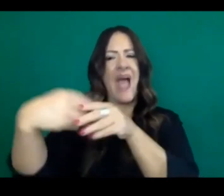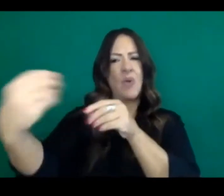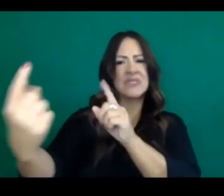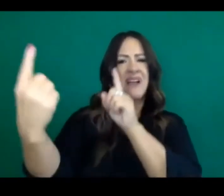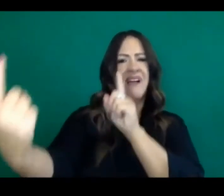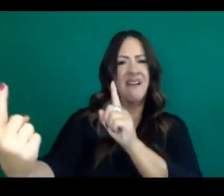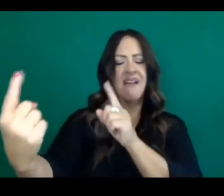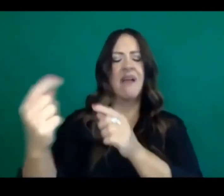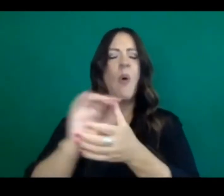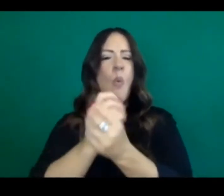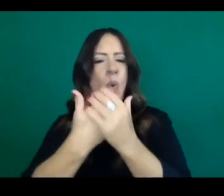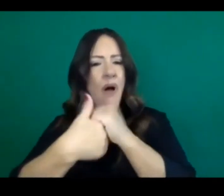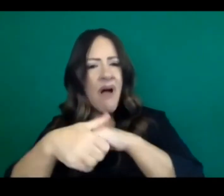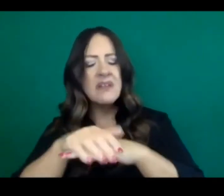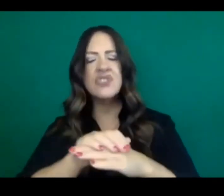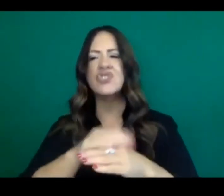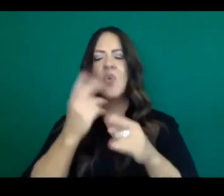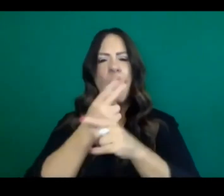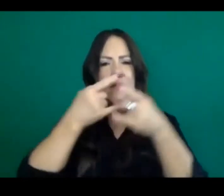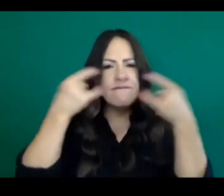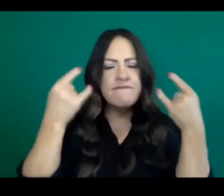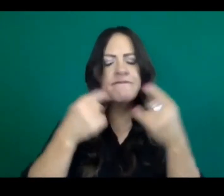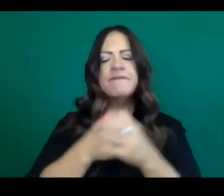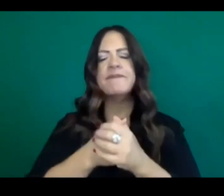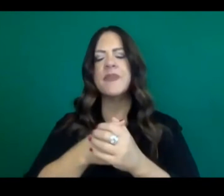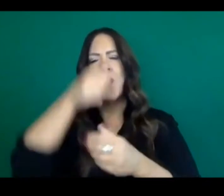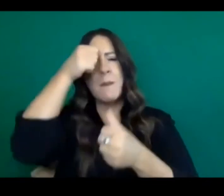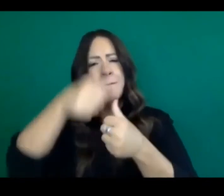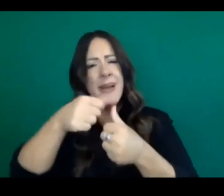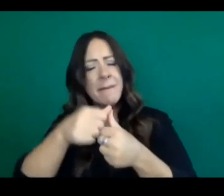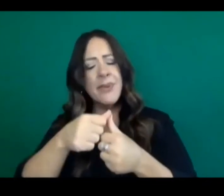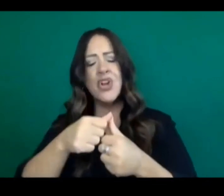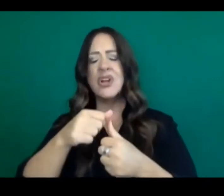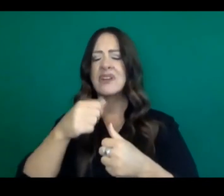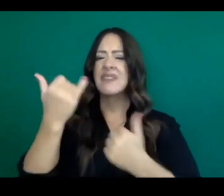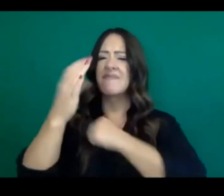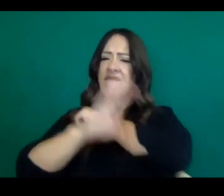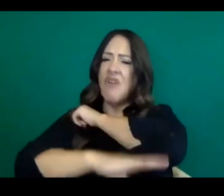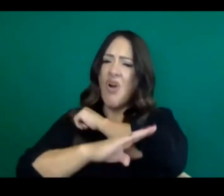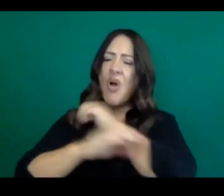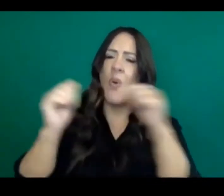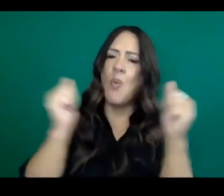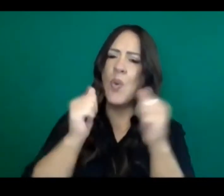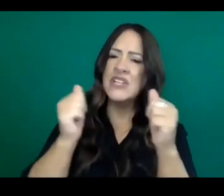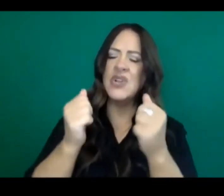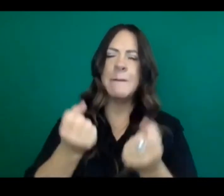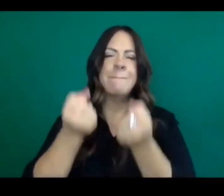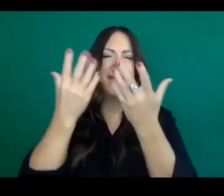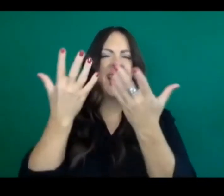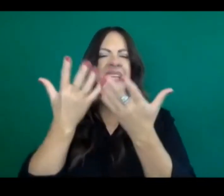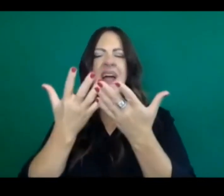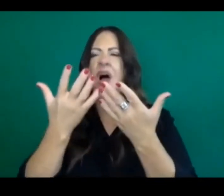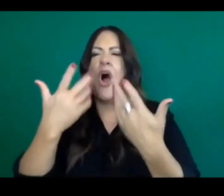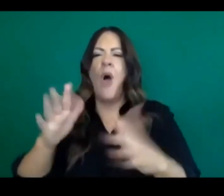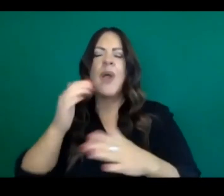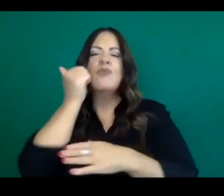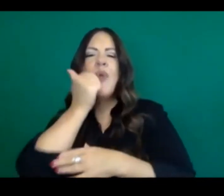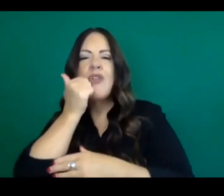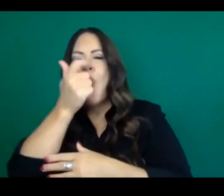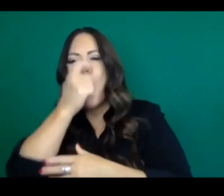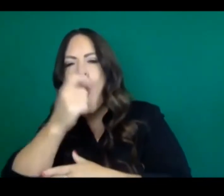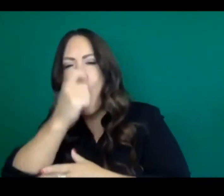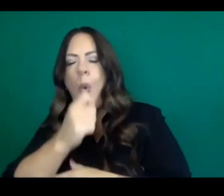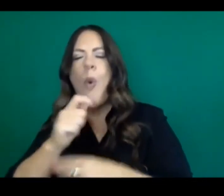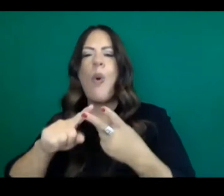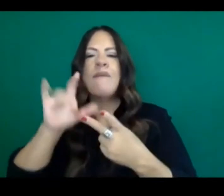cognizant as we enter the fall and winter and many of the common viruses that cause the common cold start to